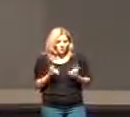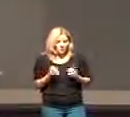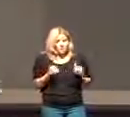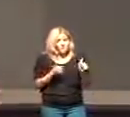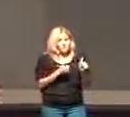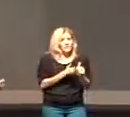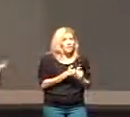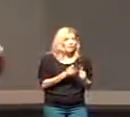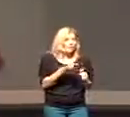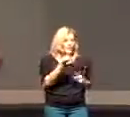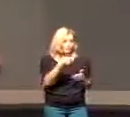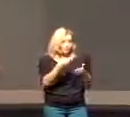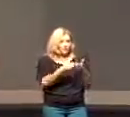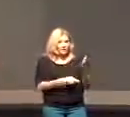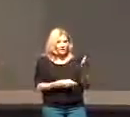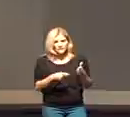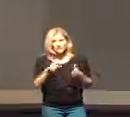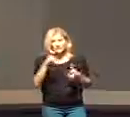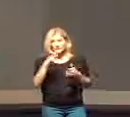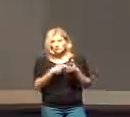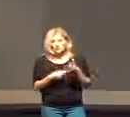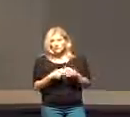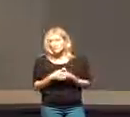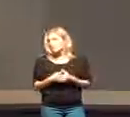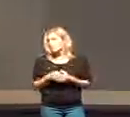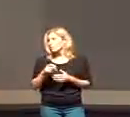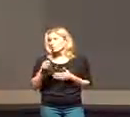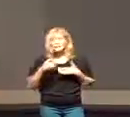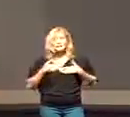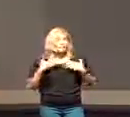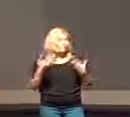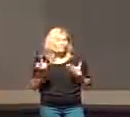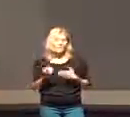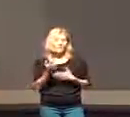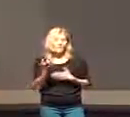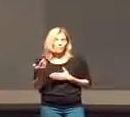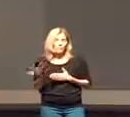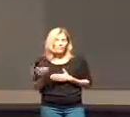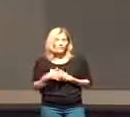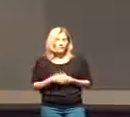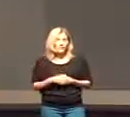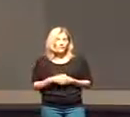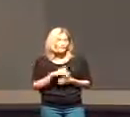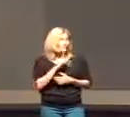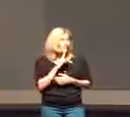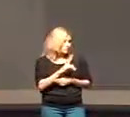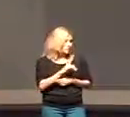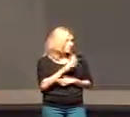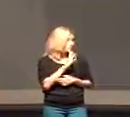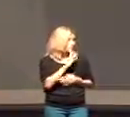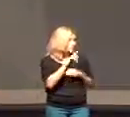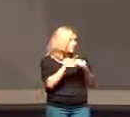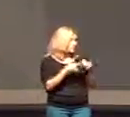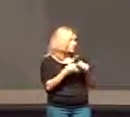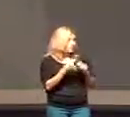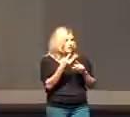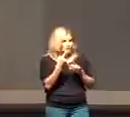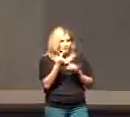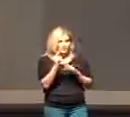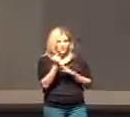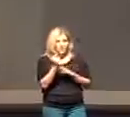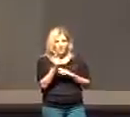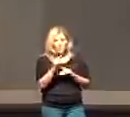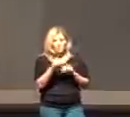Jesus comes with a price. It comes with a cost. We must sacrifice something. And that's true, and we're going to talk about that in a moment.